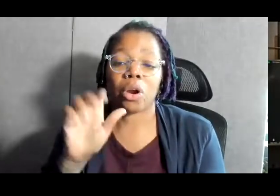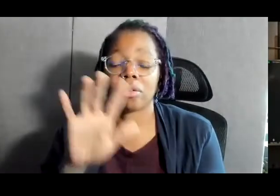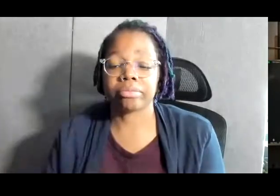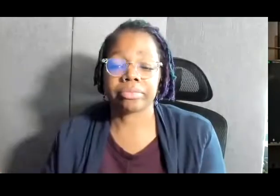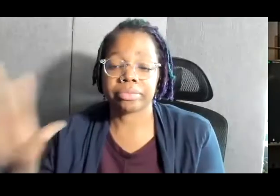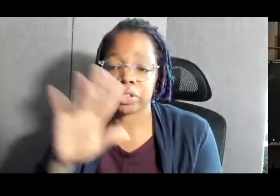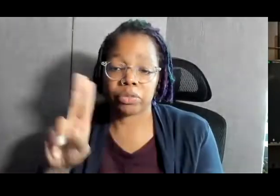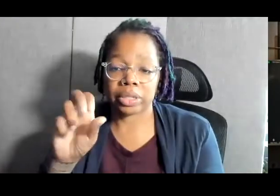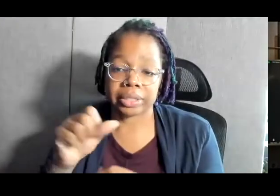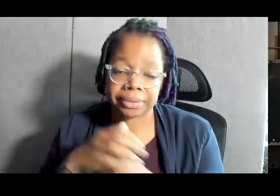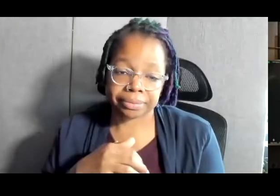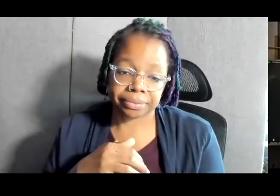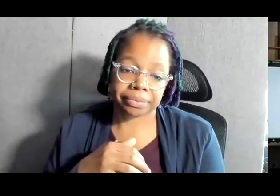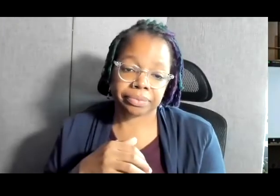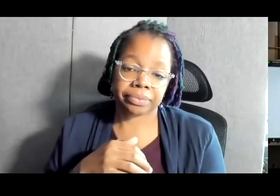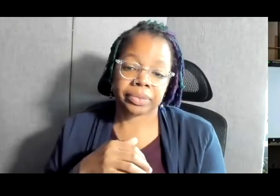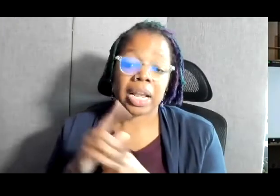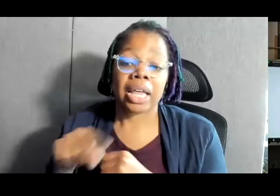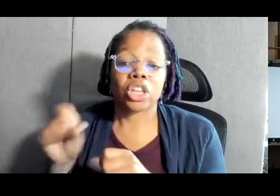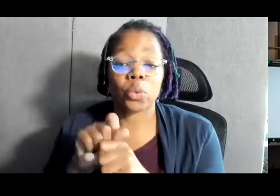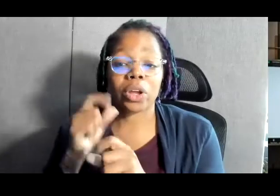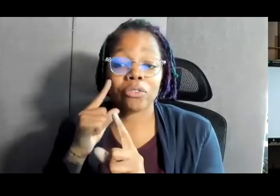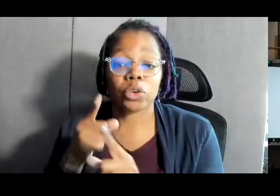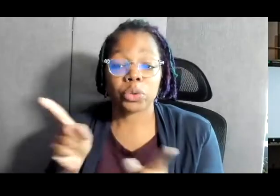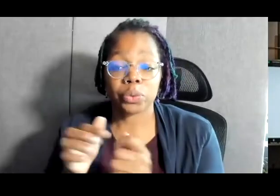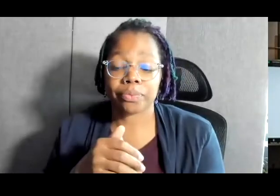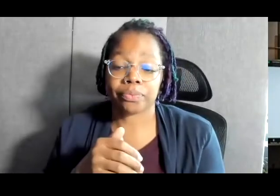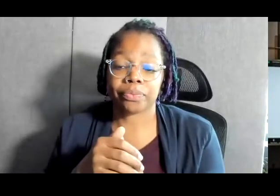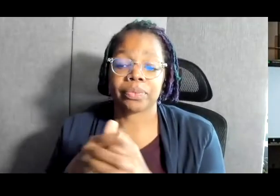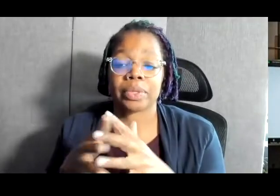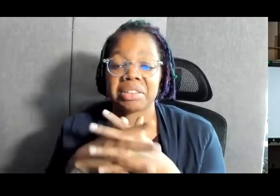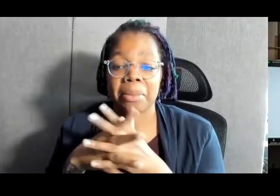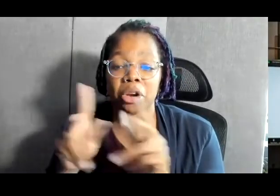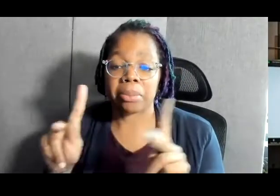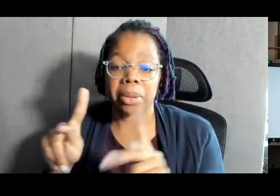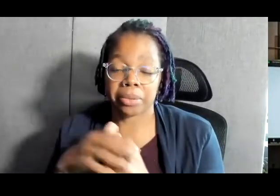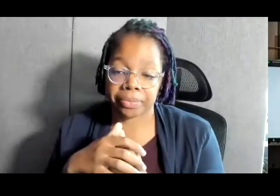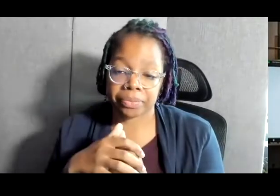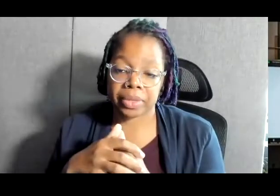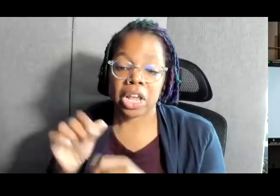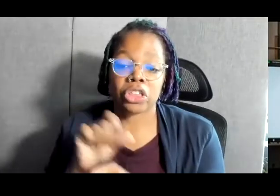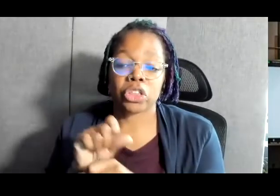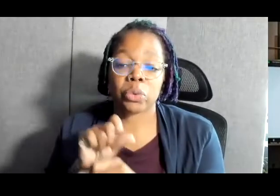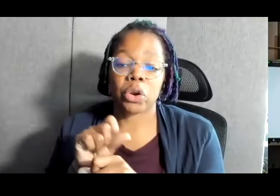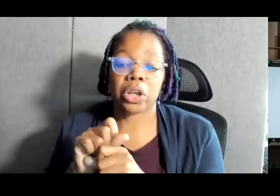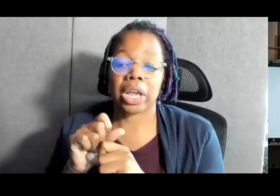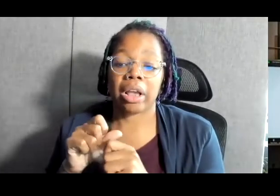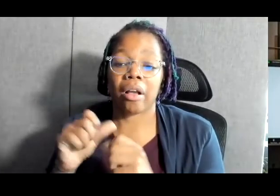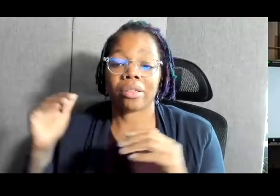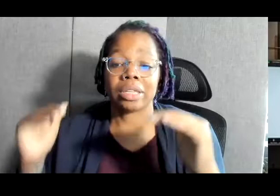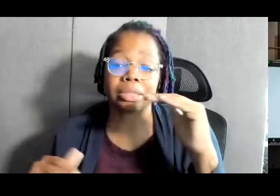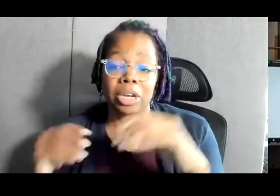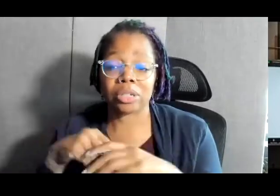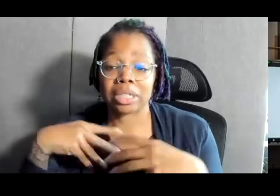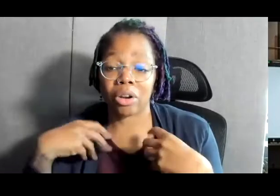these United States. And they're working on your behalf, the American people. And they're working on the disparities in our health care system,